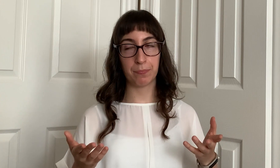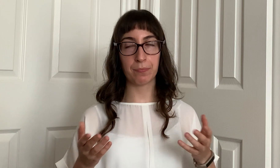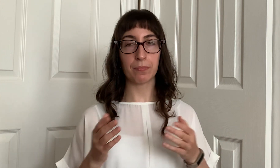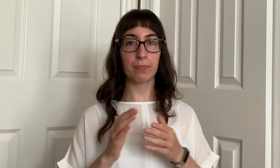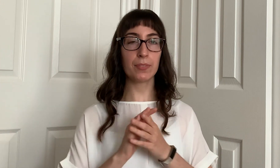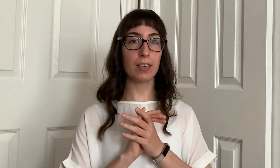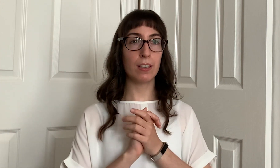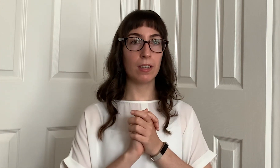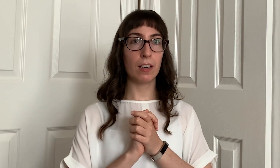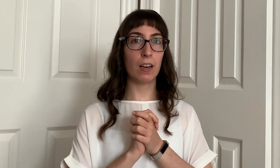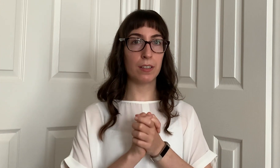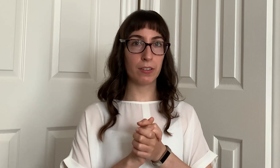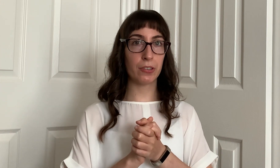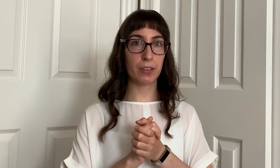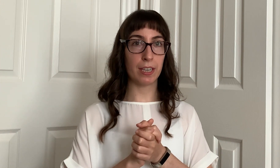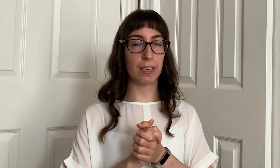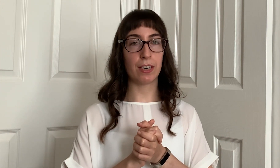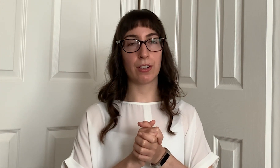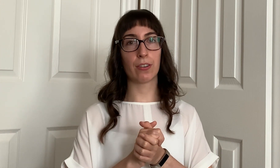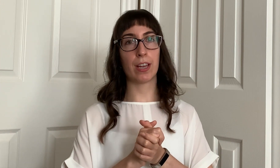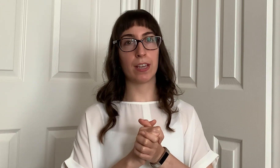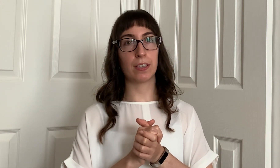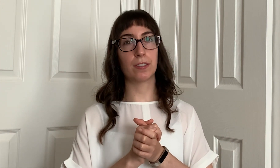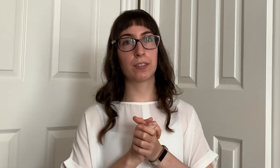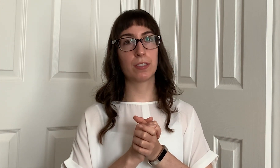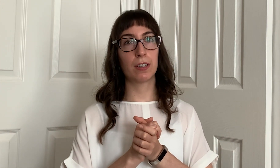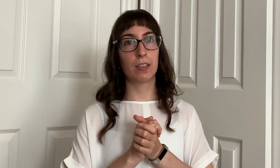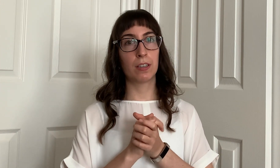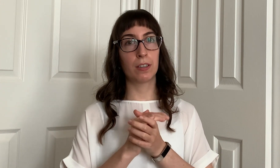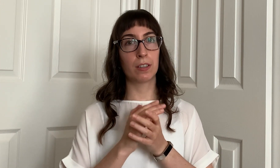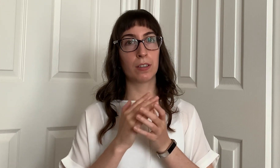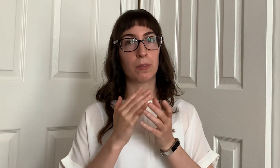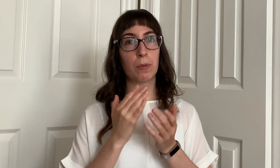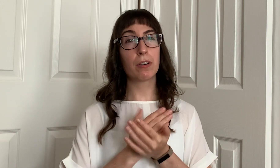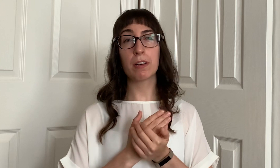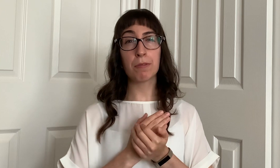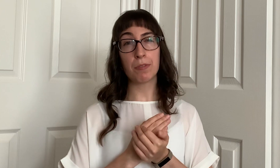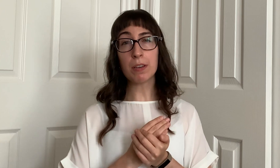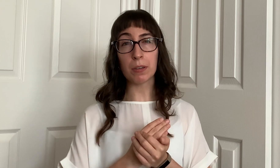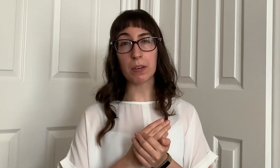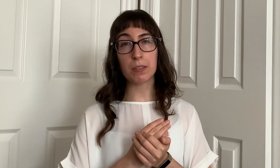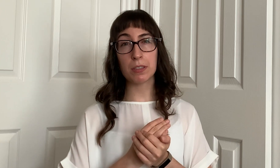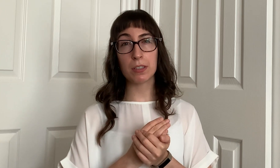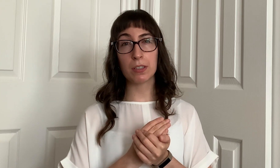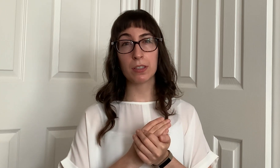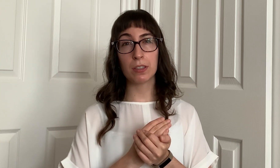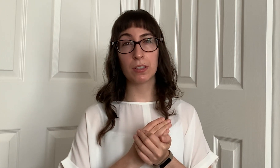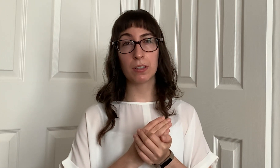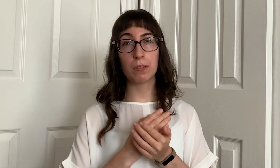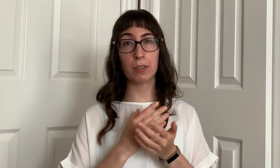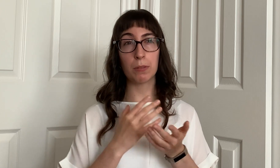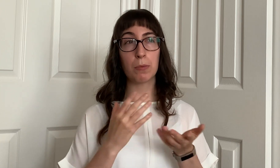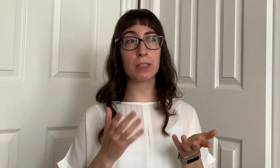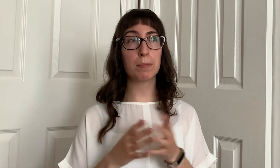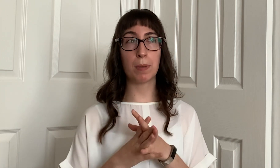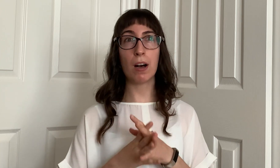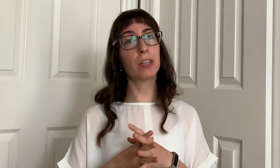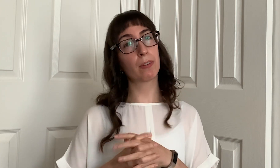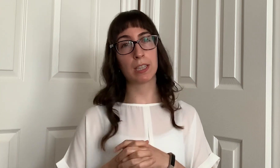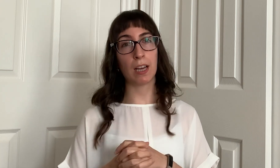another thing here is what are their fears what's bothering